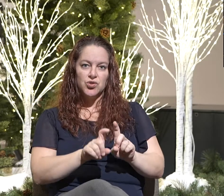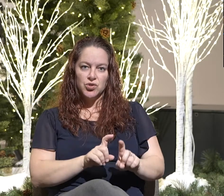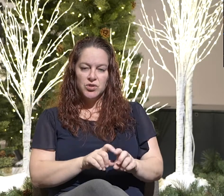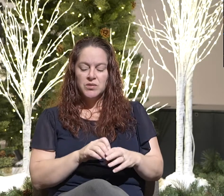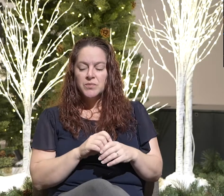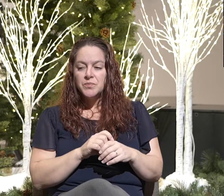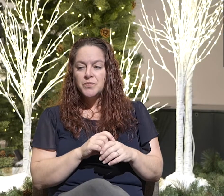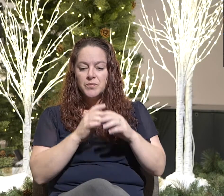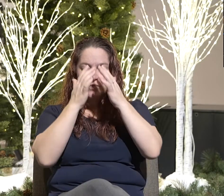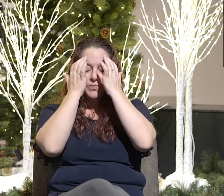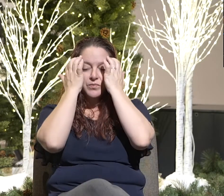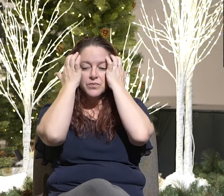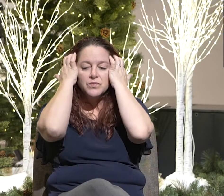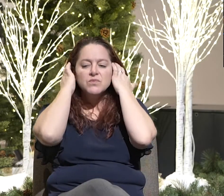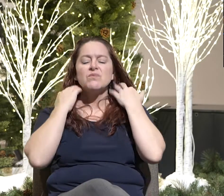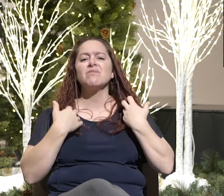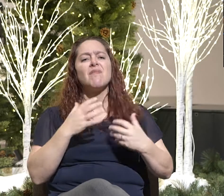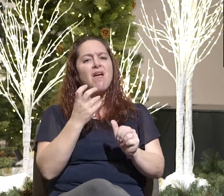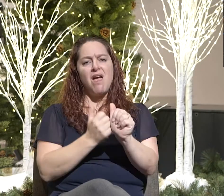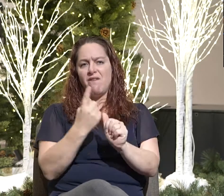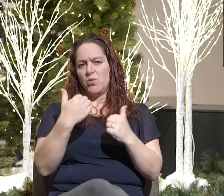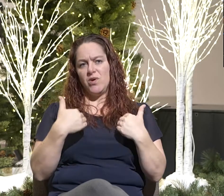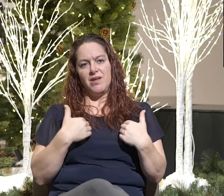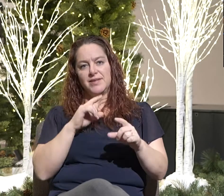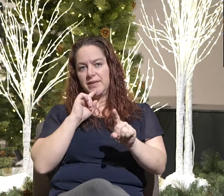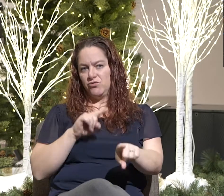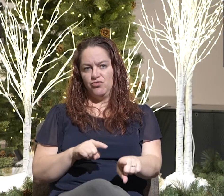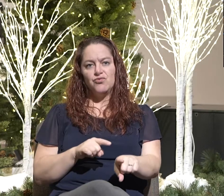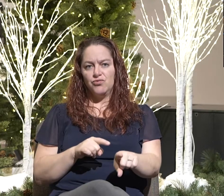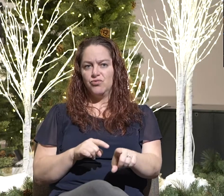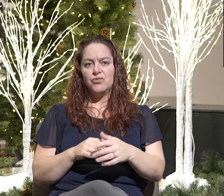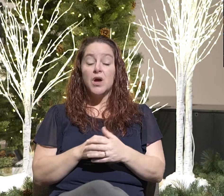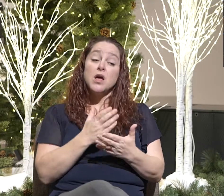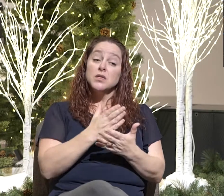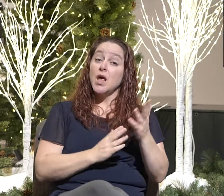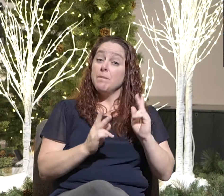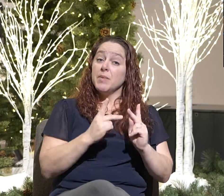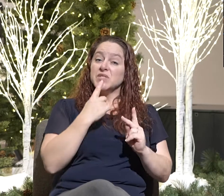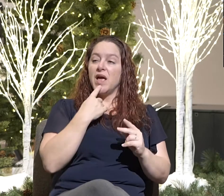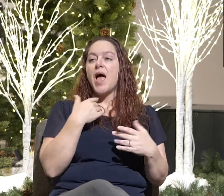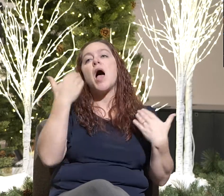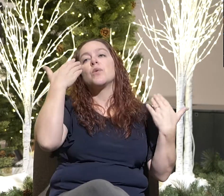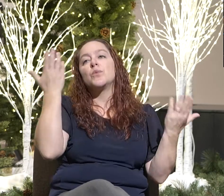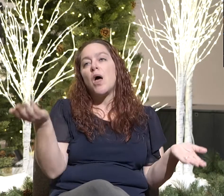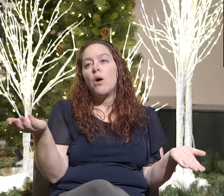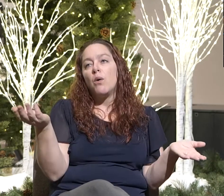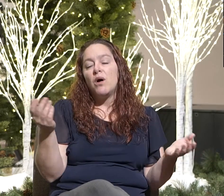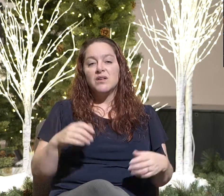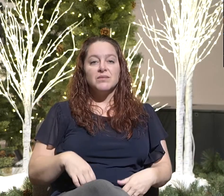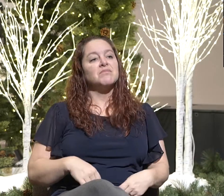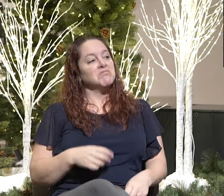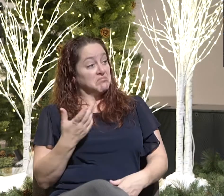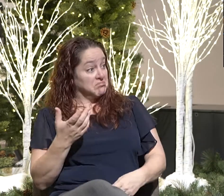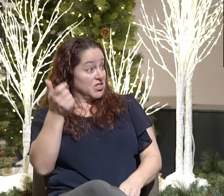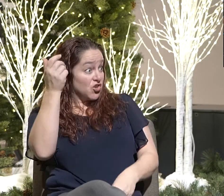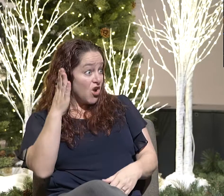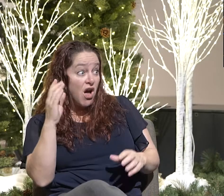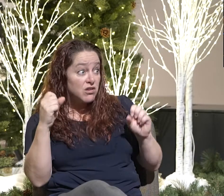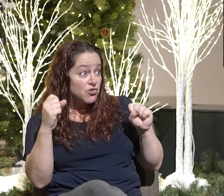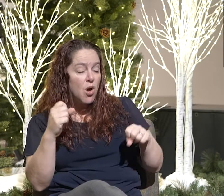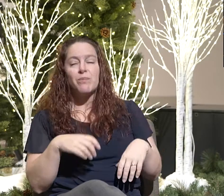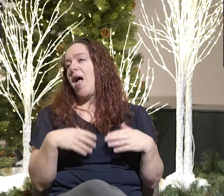Everyone, and everyone has an answer to them. Some people might even say, I don't know. You're like, is there a God?